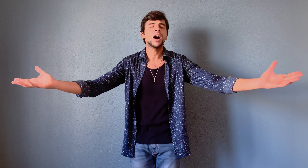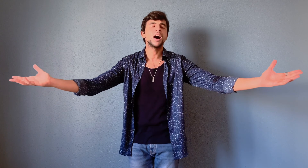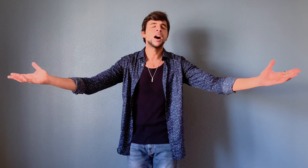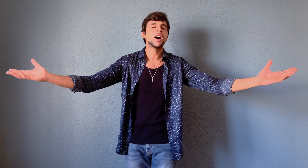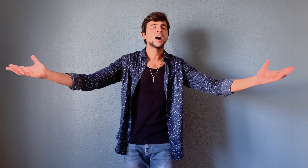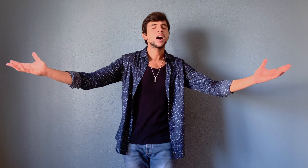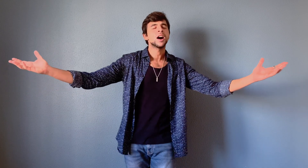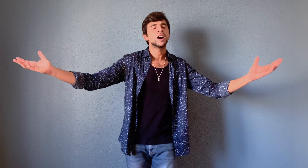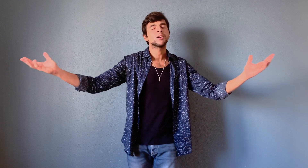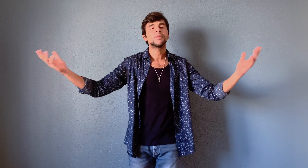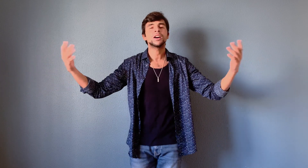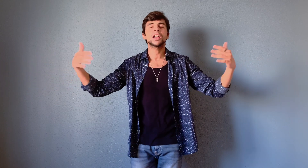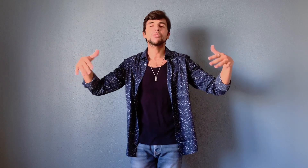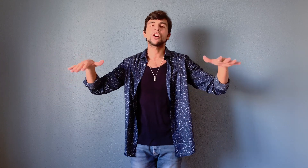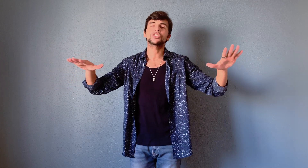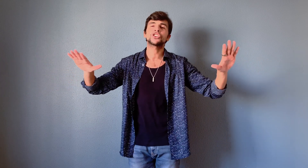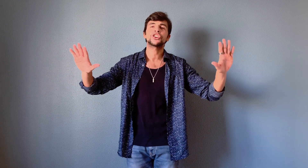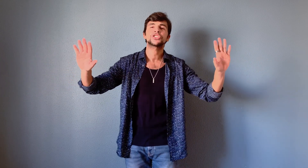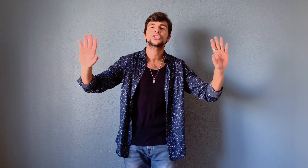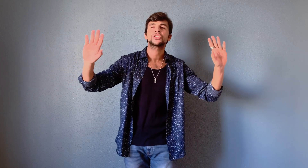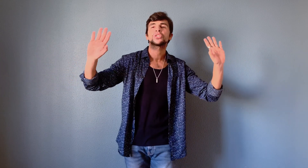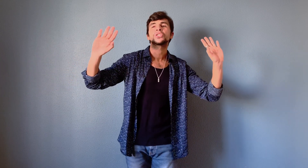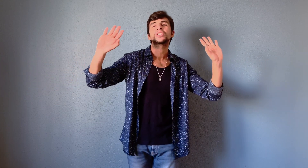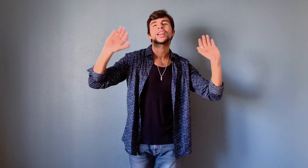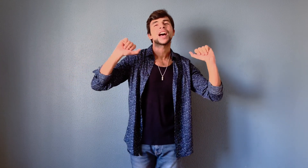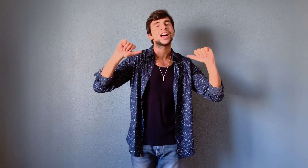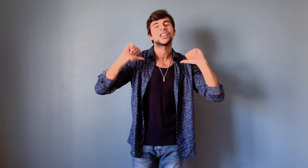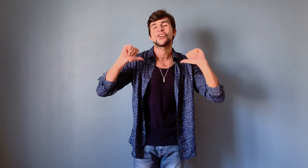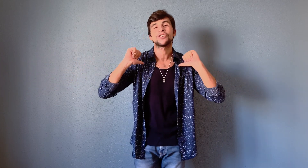How, how can I tell How,